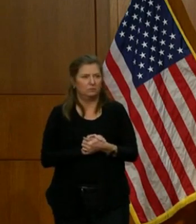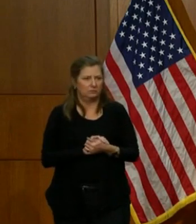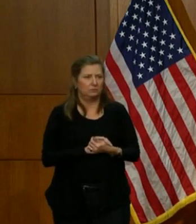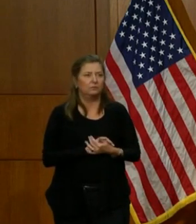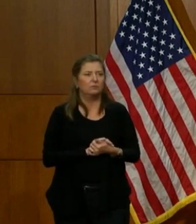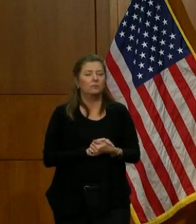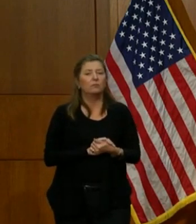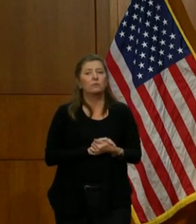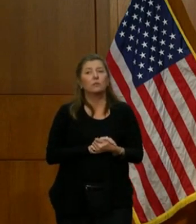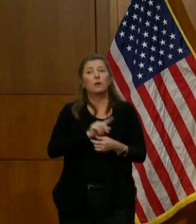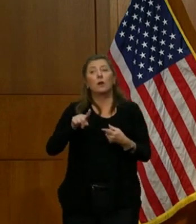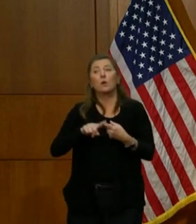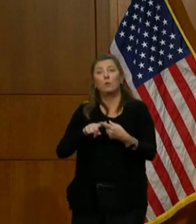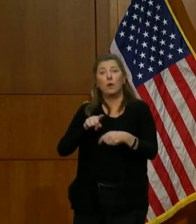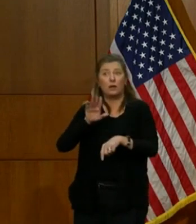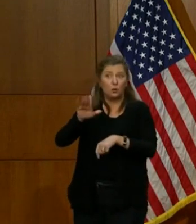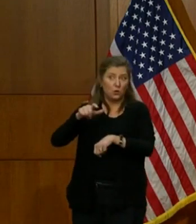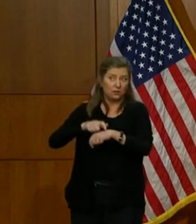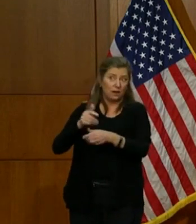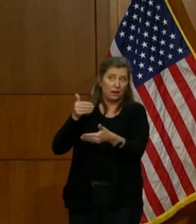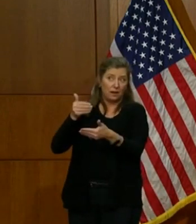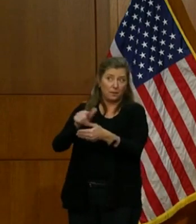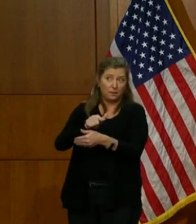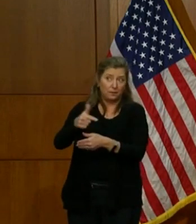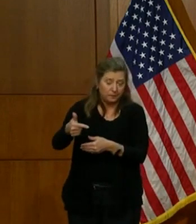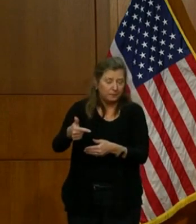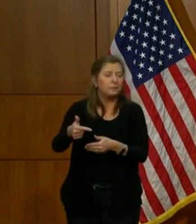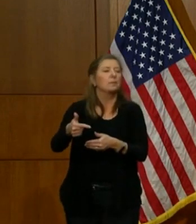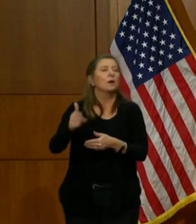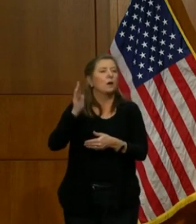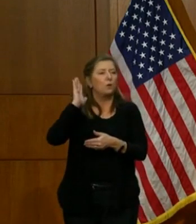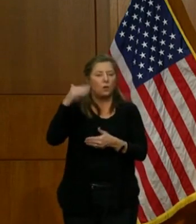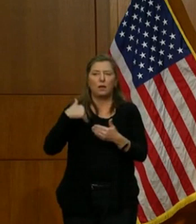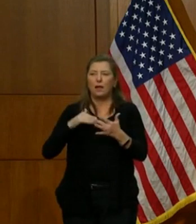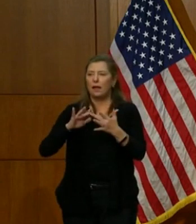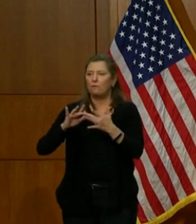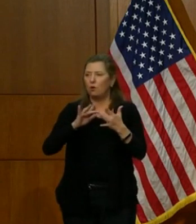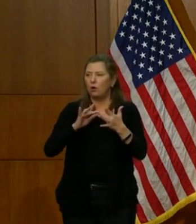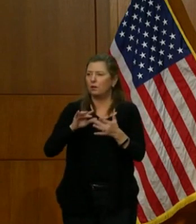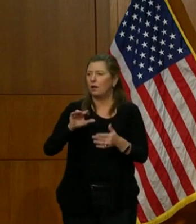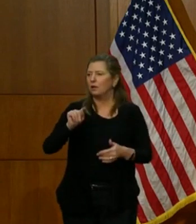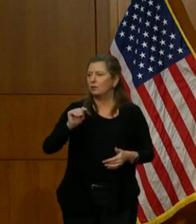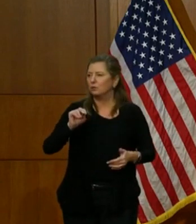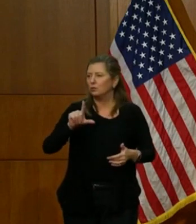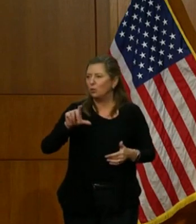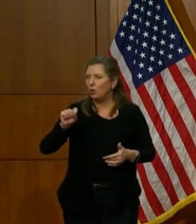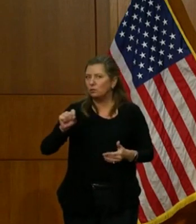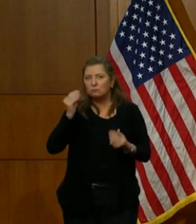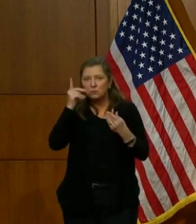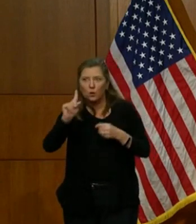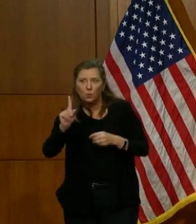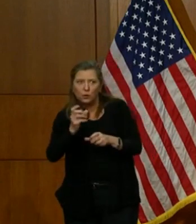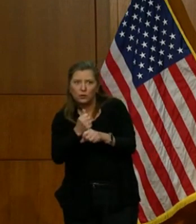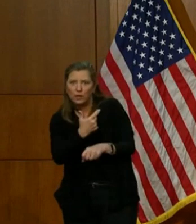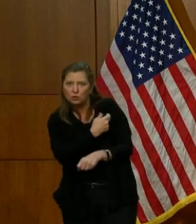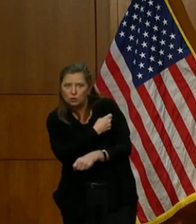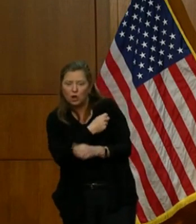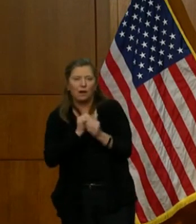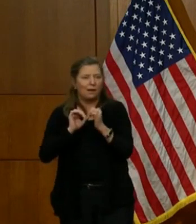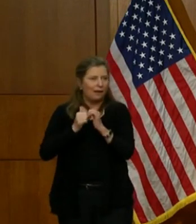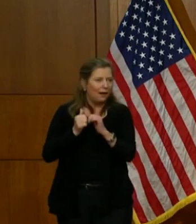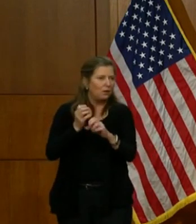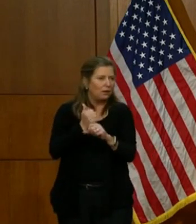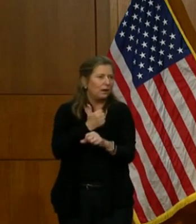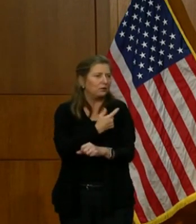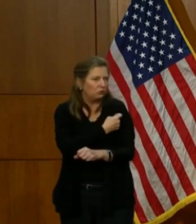As that time gets closer over the next month, we'll be rolling out online tools to let you know where shots are available and how